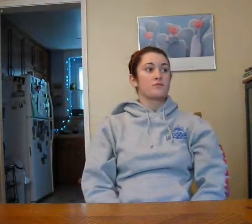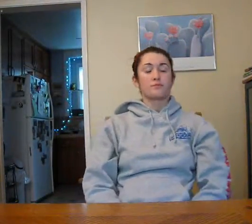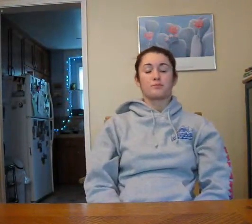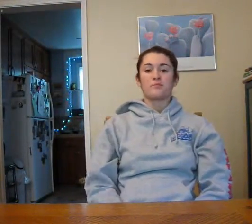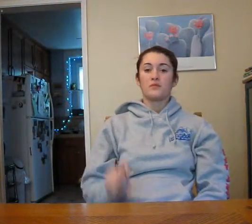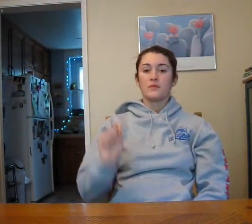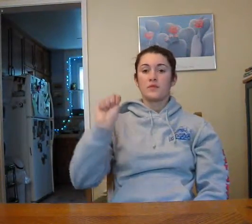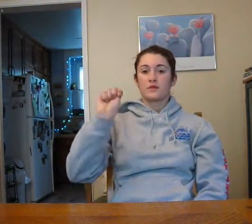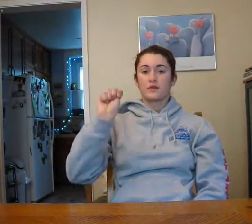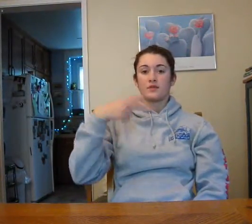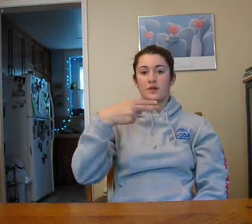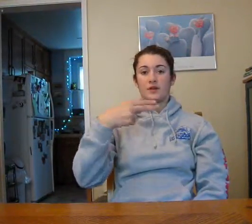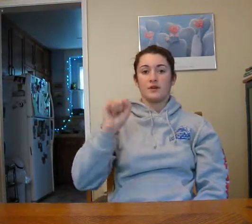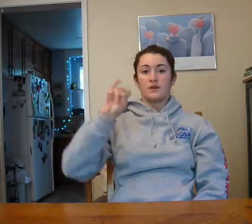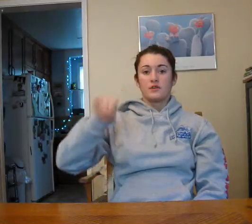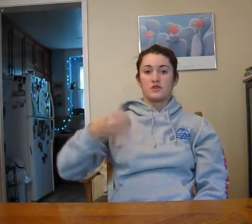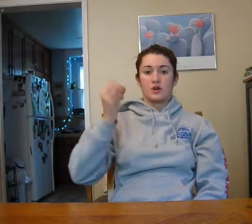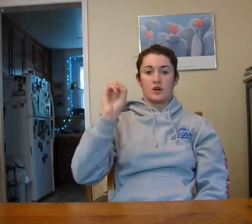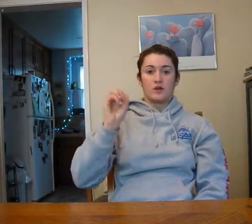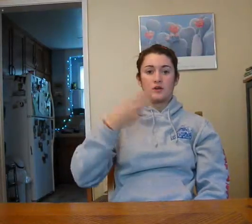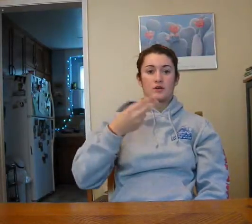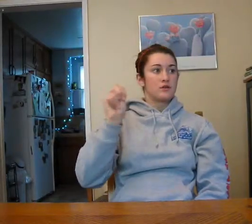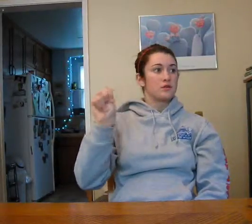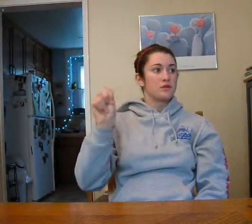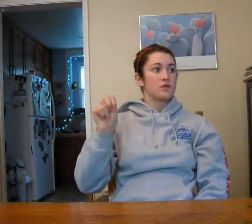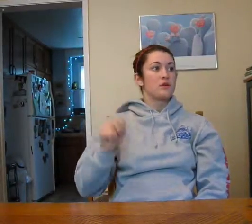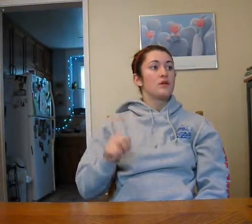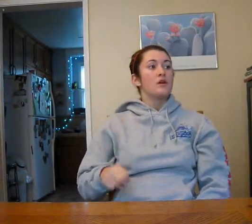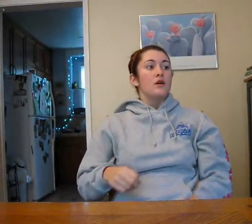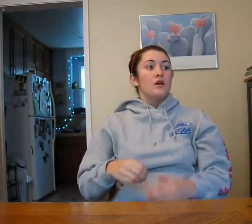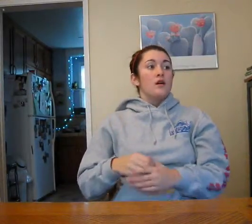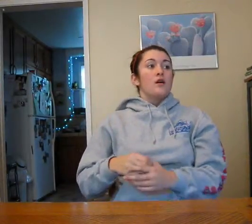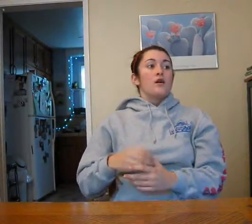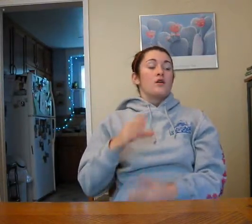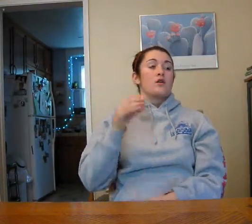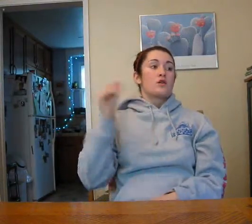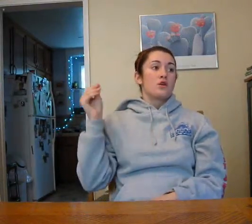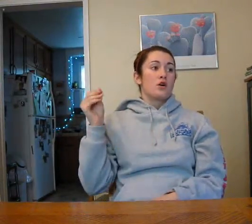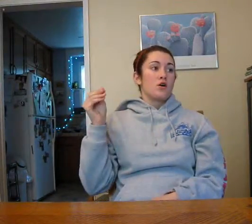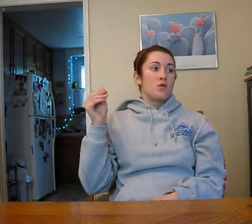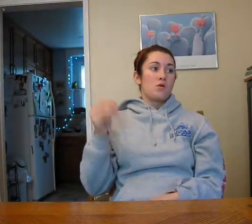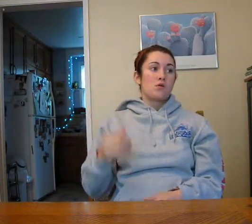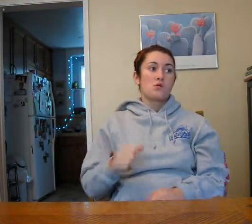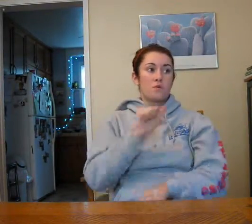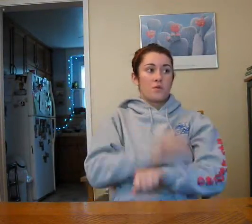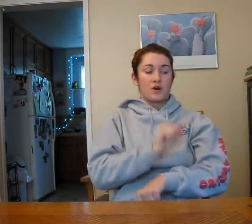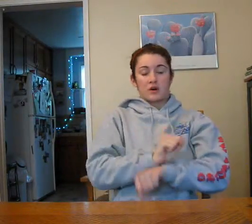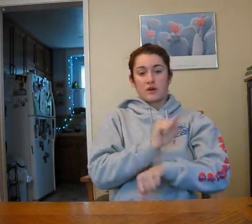Thursday, John go work.